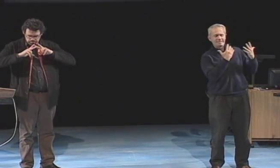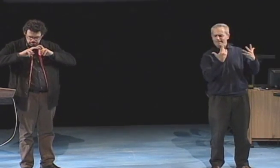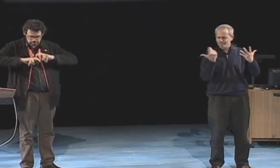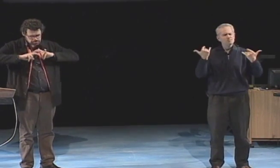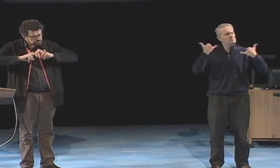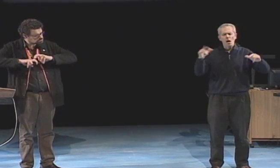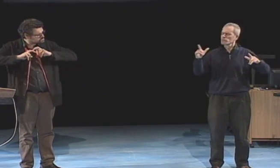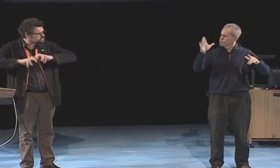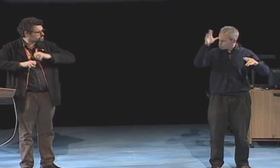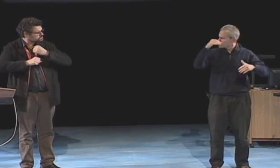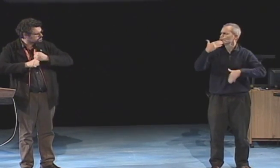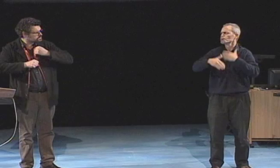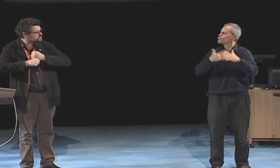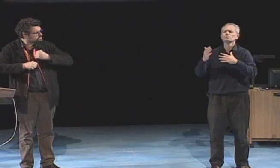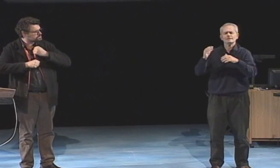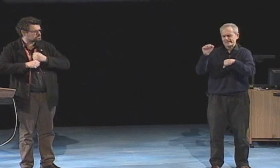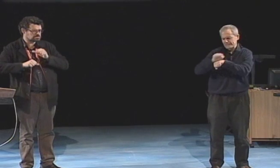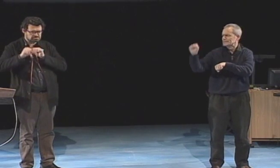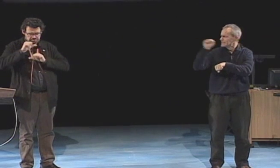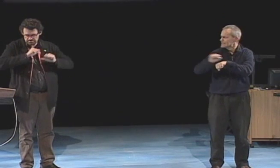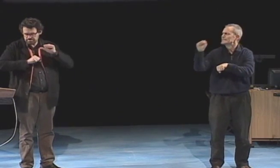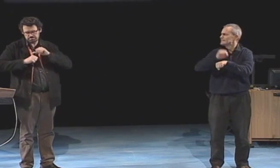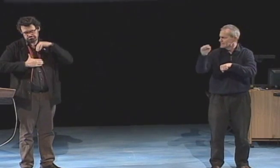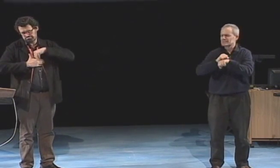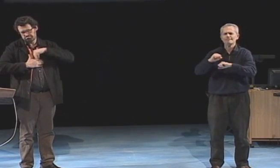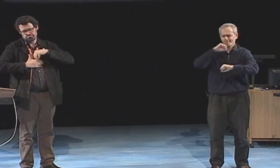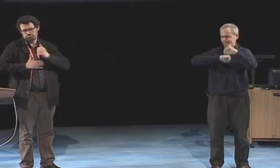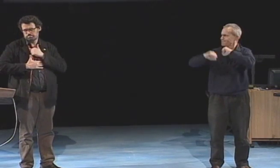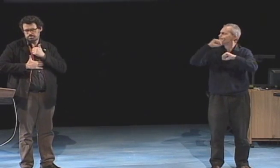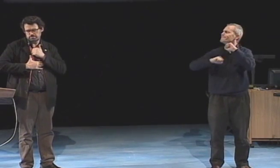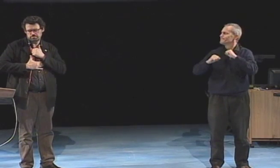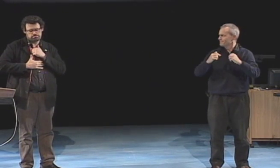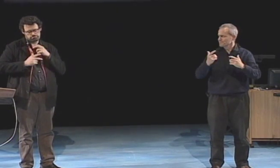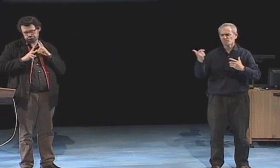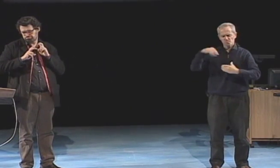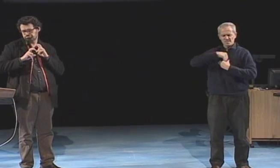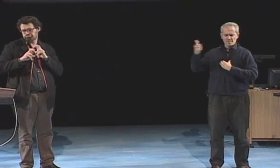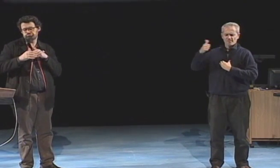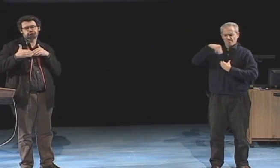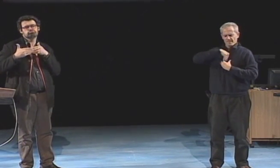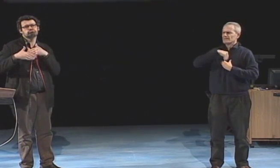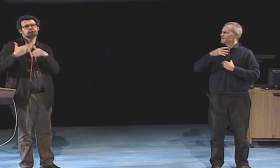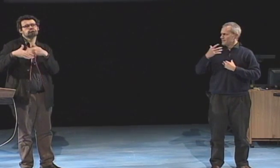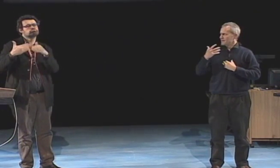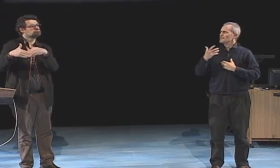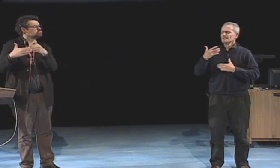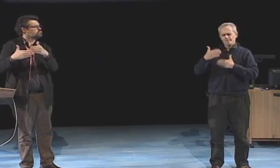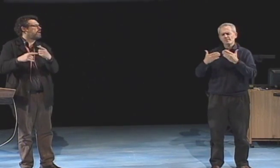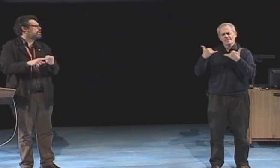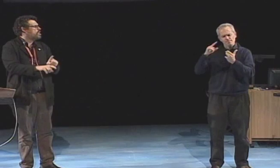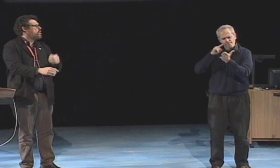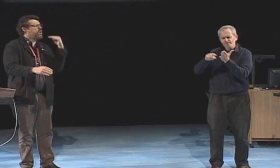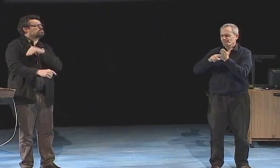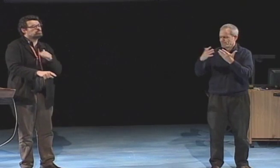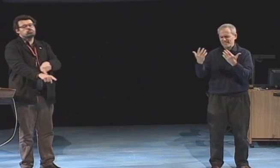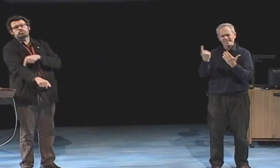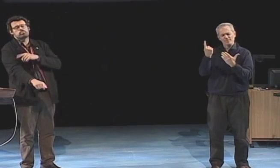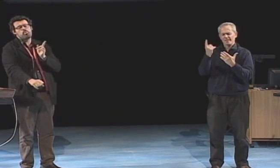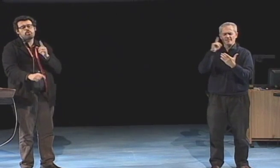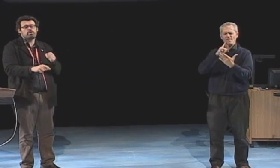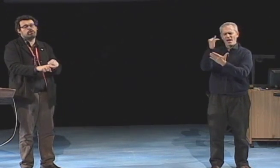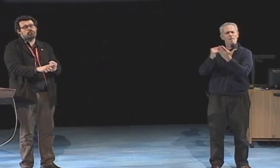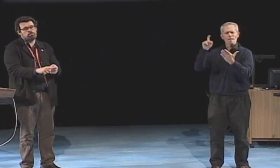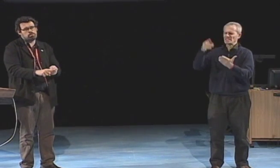culture happening in America and devia. I was working alone, isolated, struggling by myself,